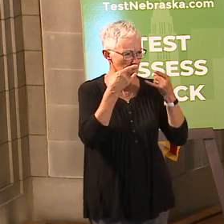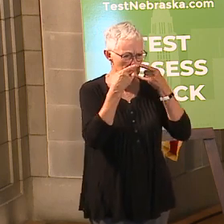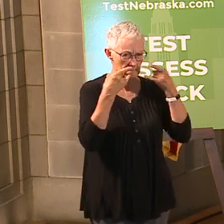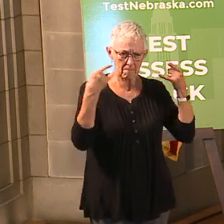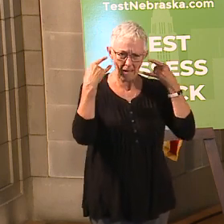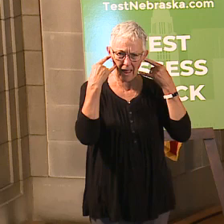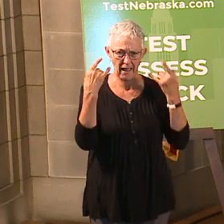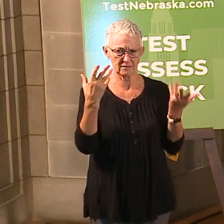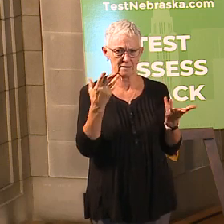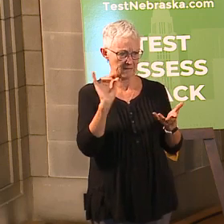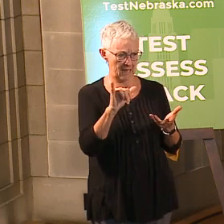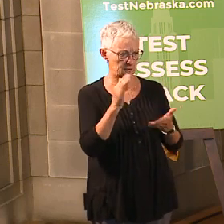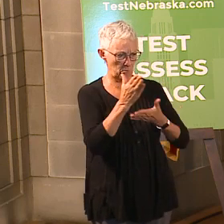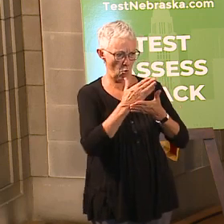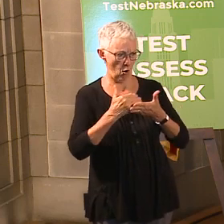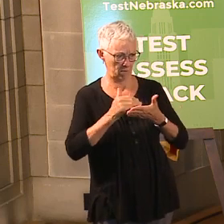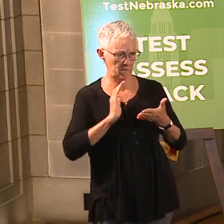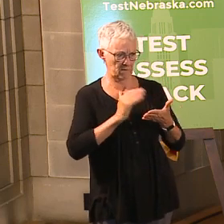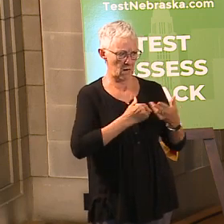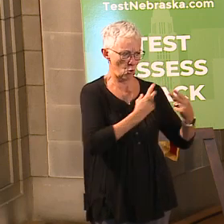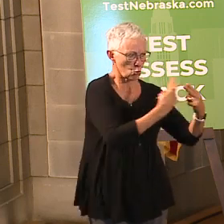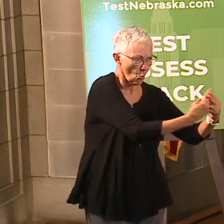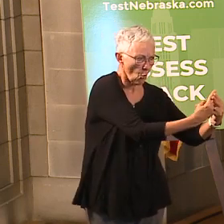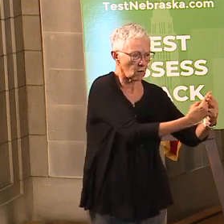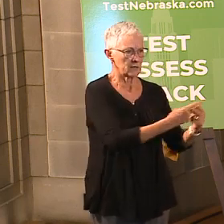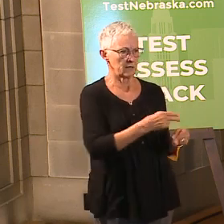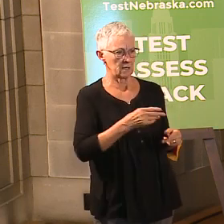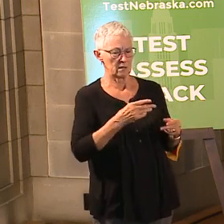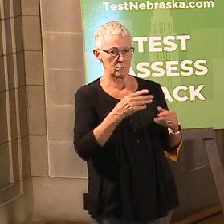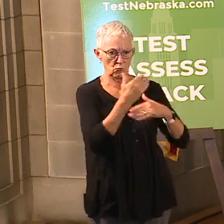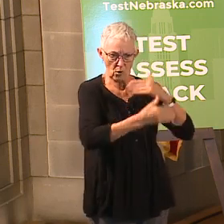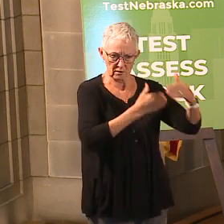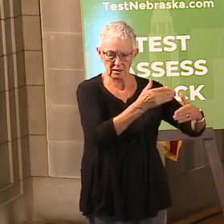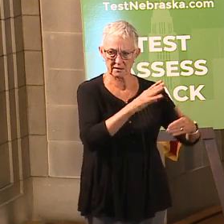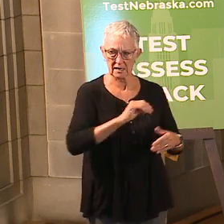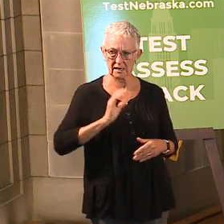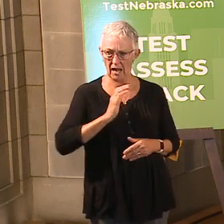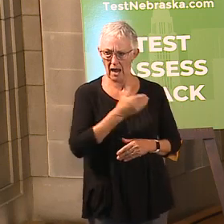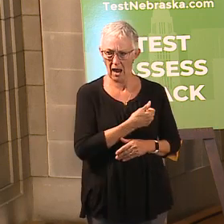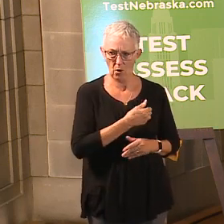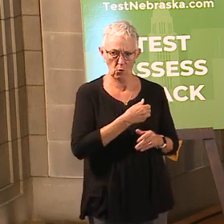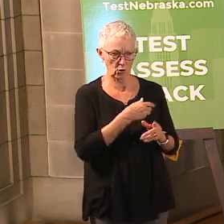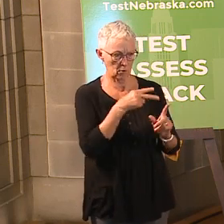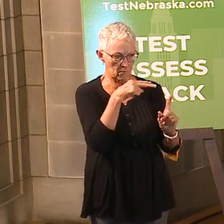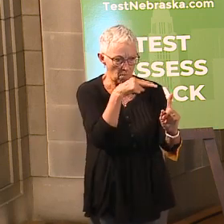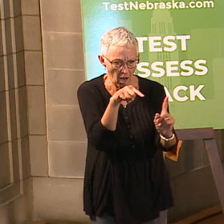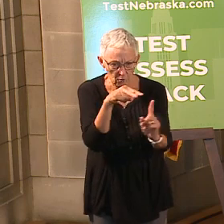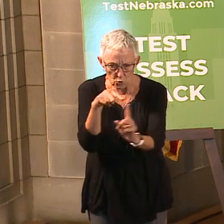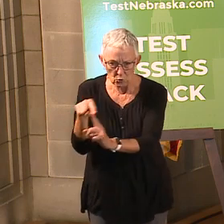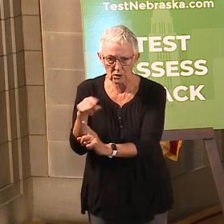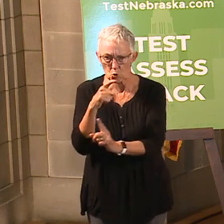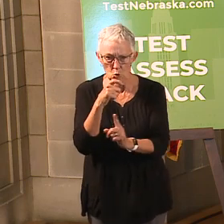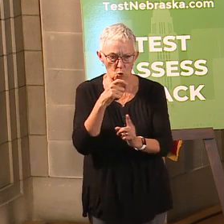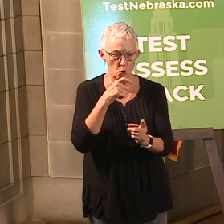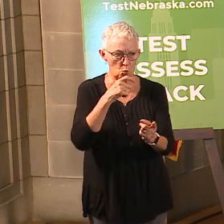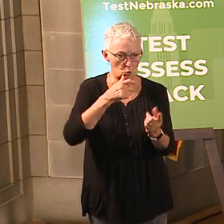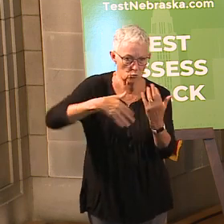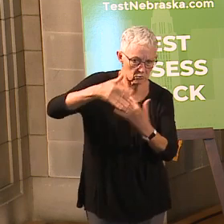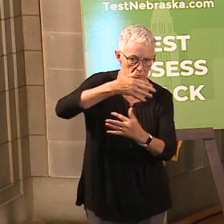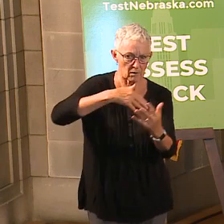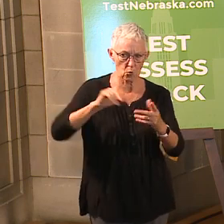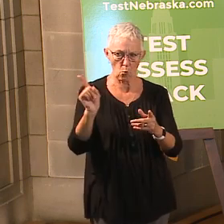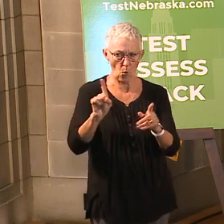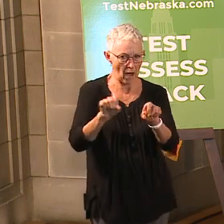process, part of the contact tracing process, is absolutely critical. So thanks for all of those particular efforts. Thanks really to our school